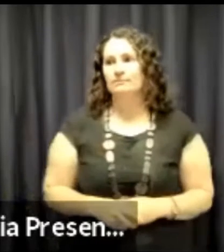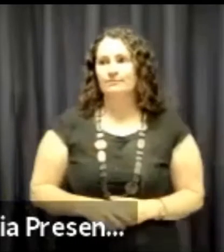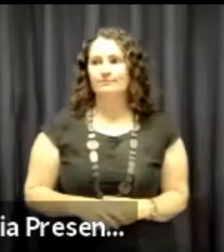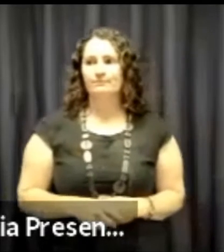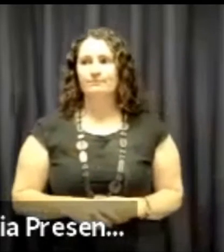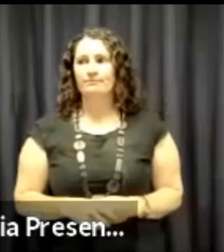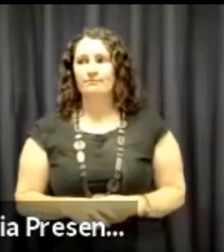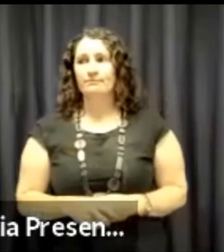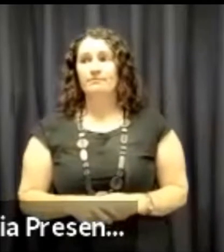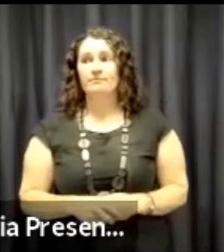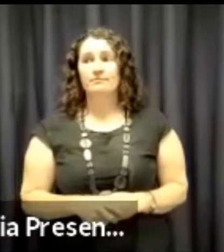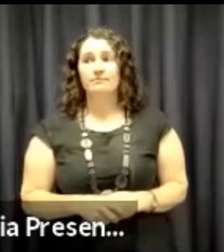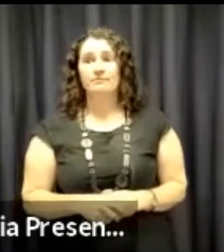absolutely incredible. Thank you Cathy.